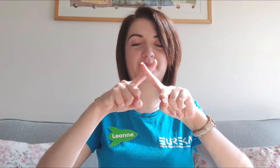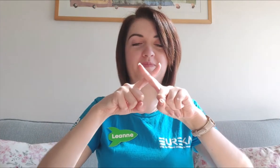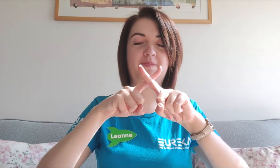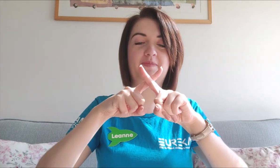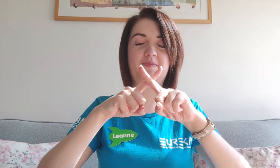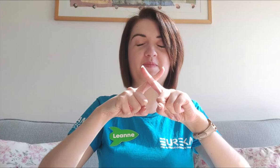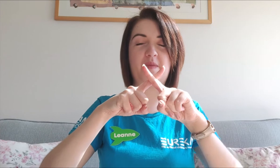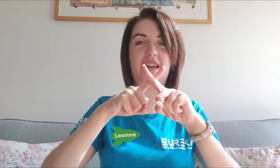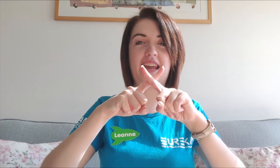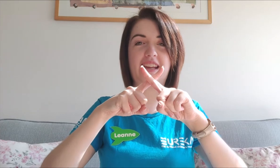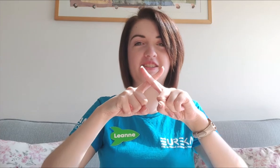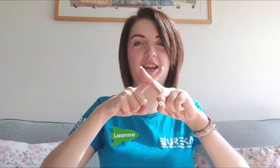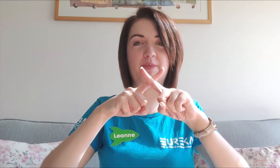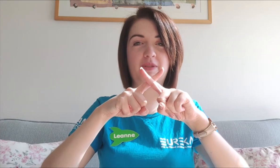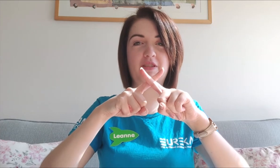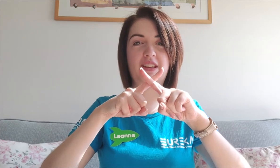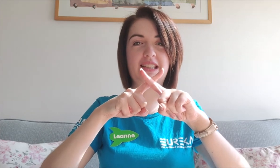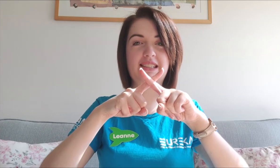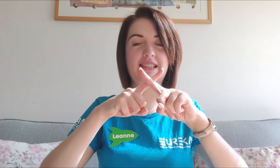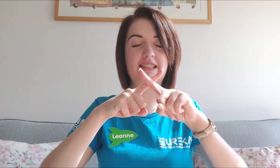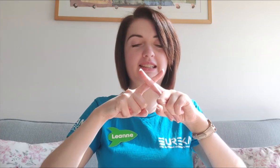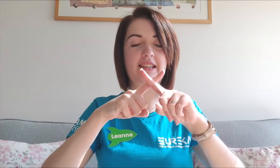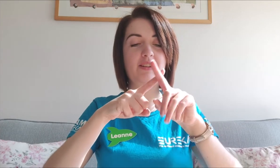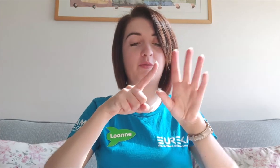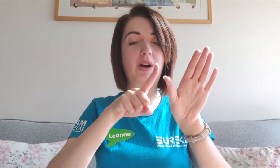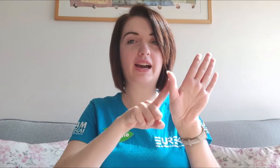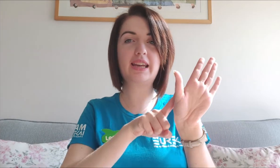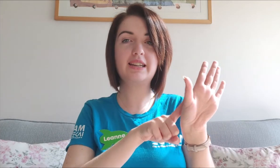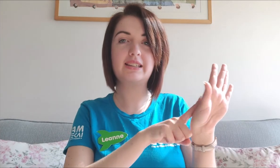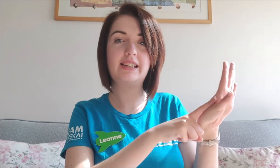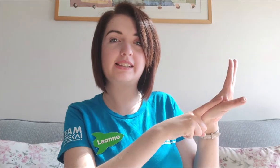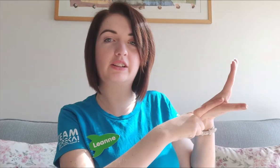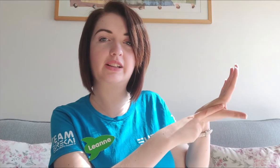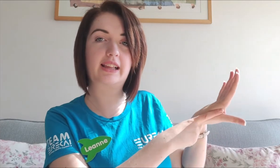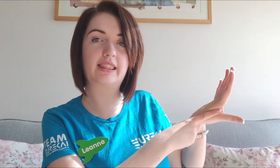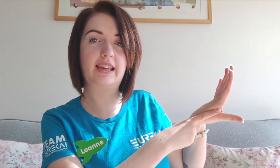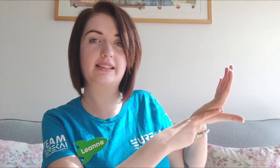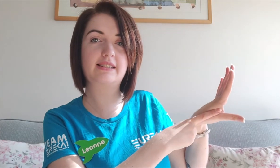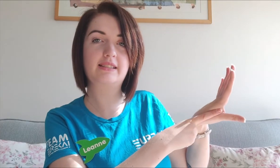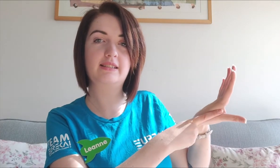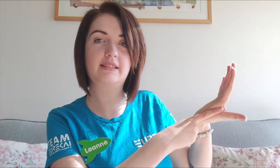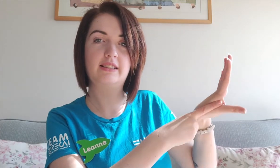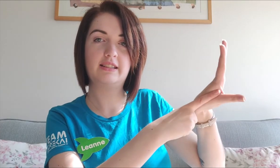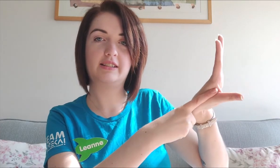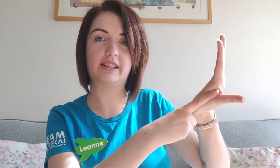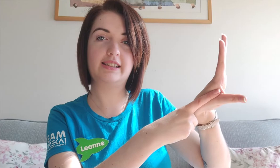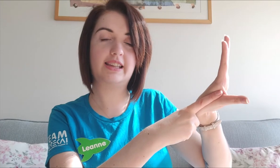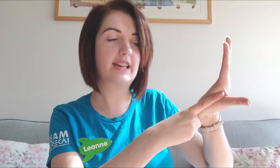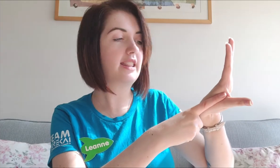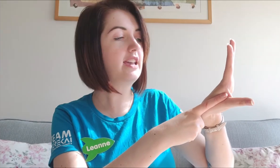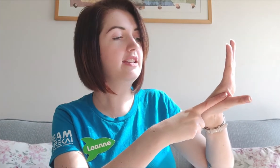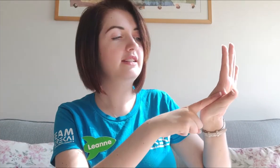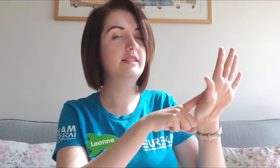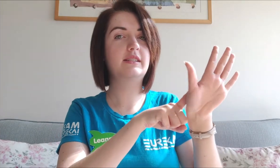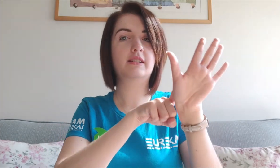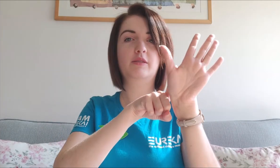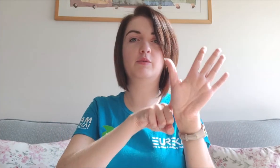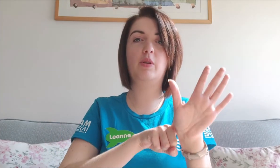X, make an X shape with your fingers. Y, it's look like this. Can you see that there? Y.